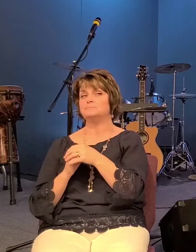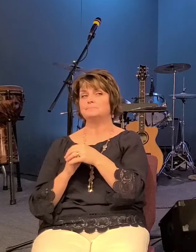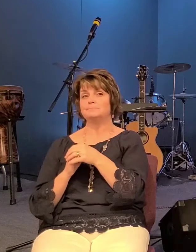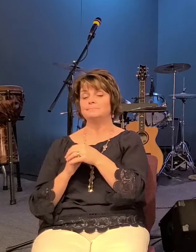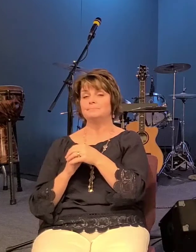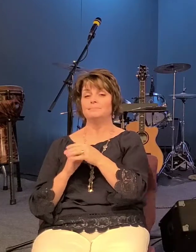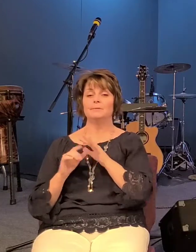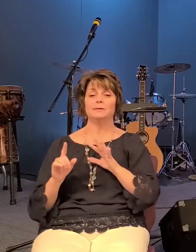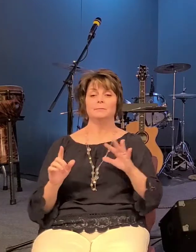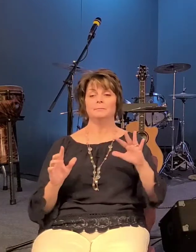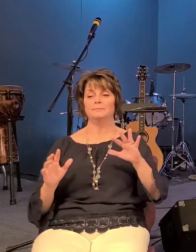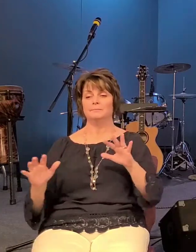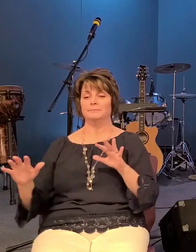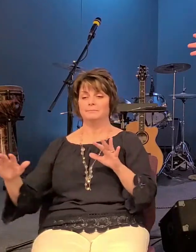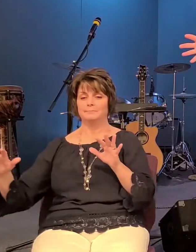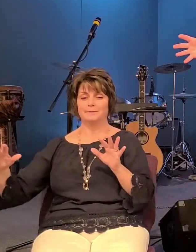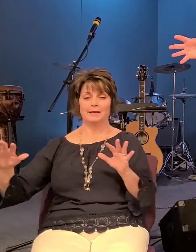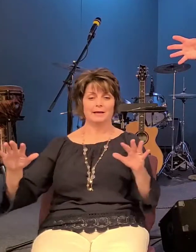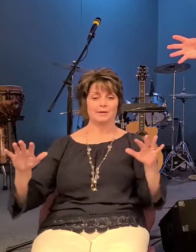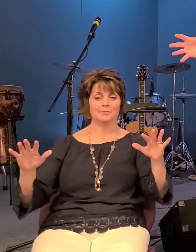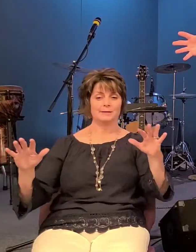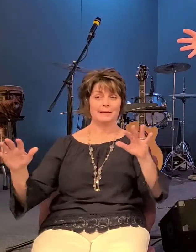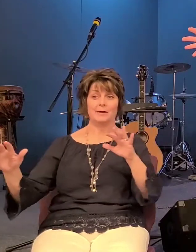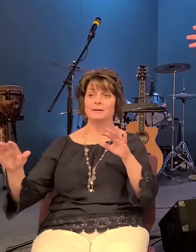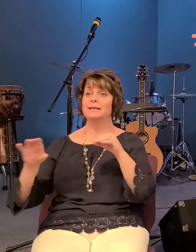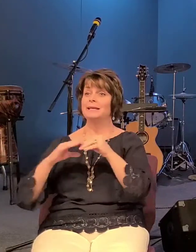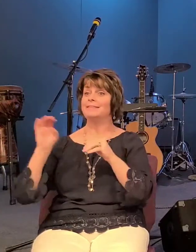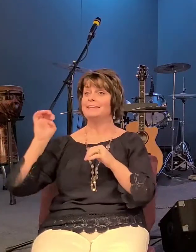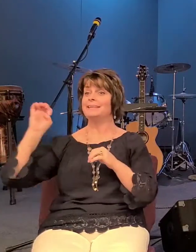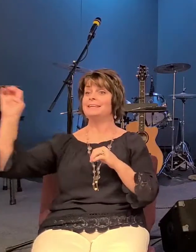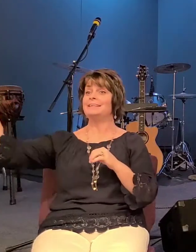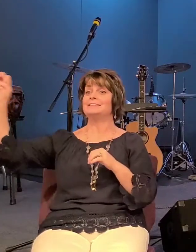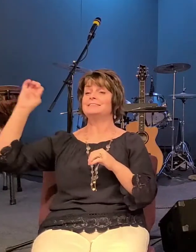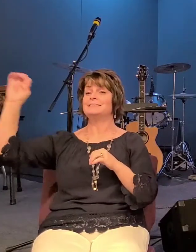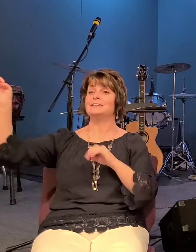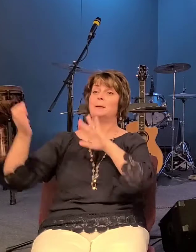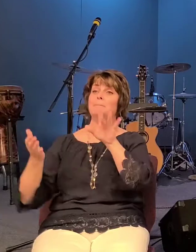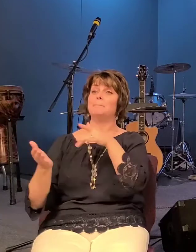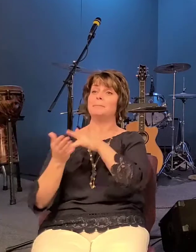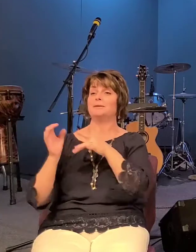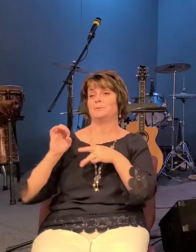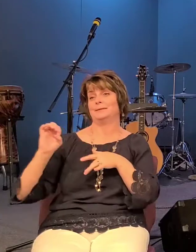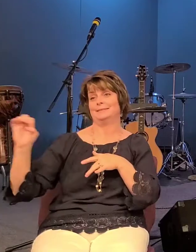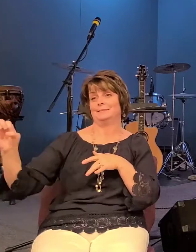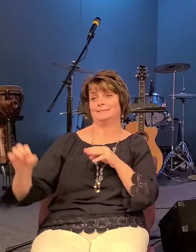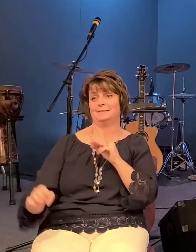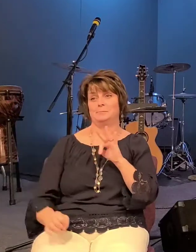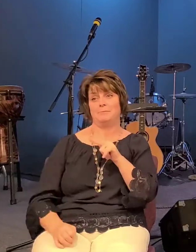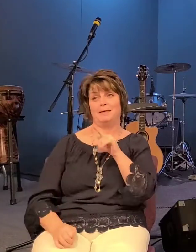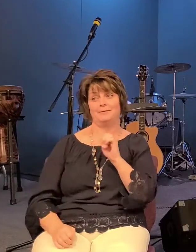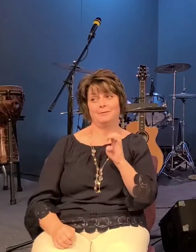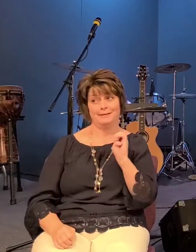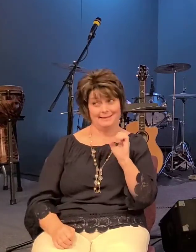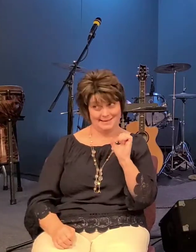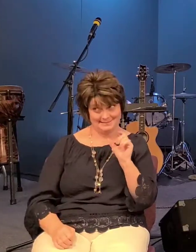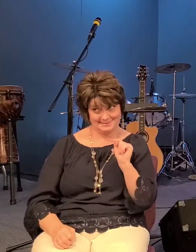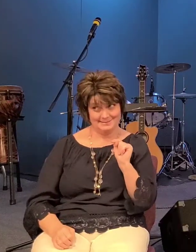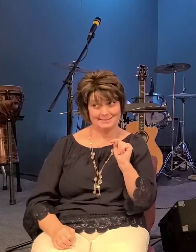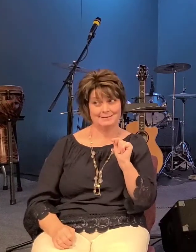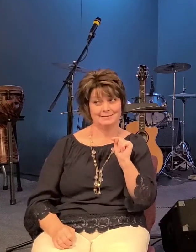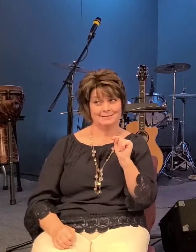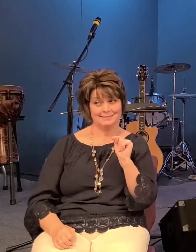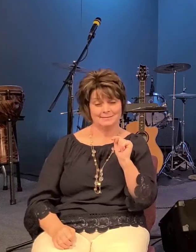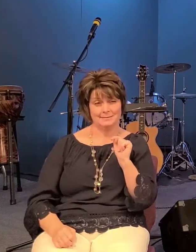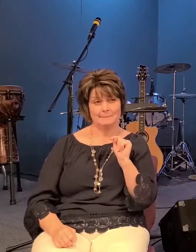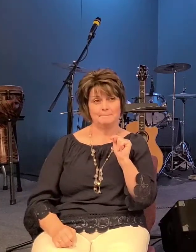meandering around the middle east wherever he went and imagine what it